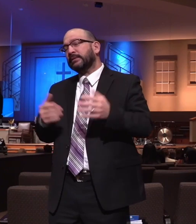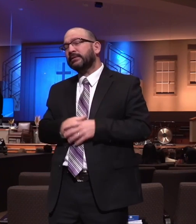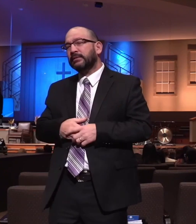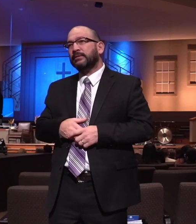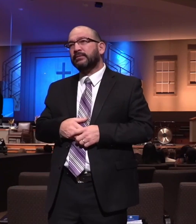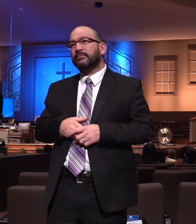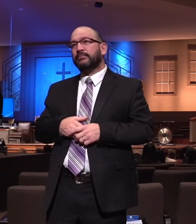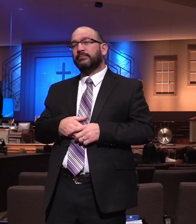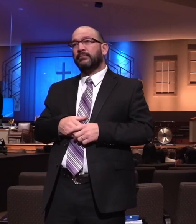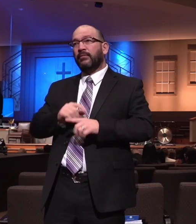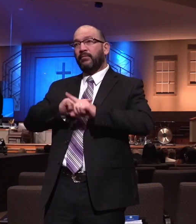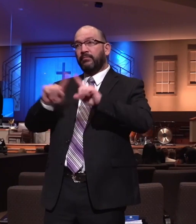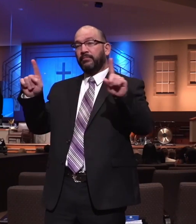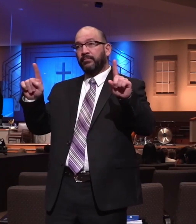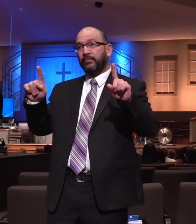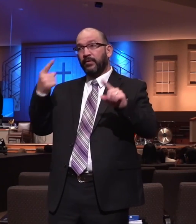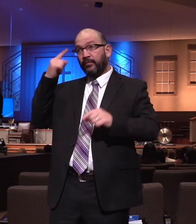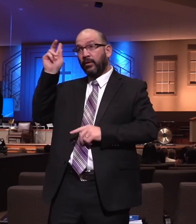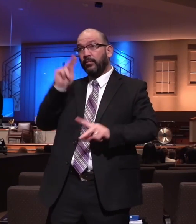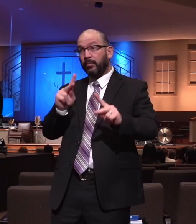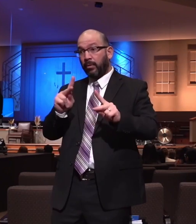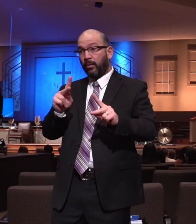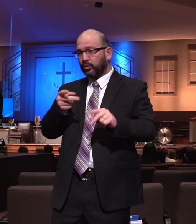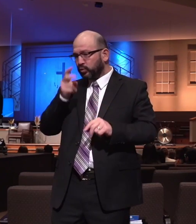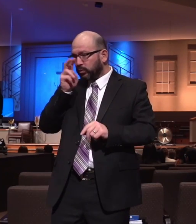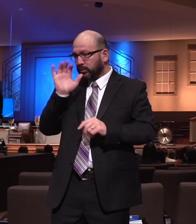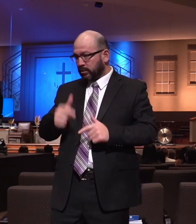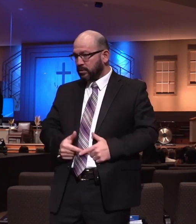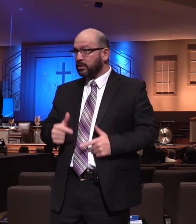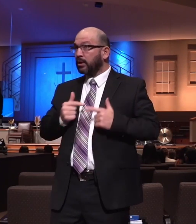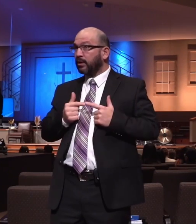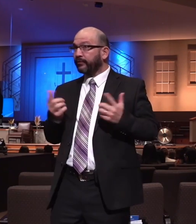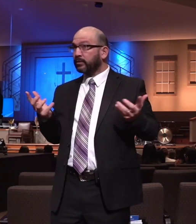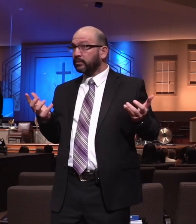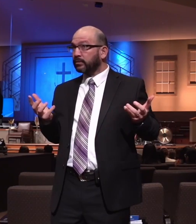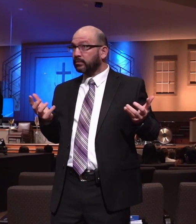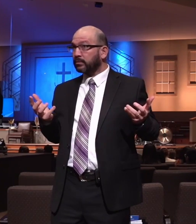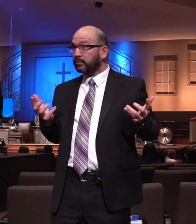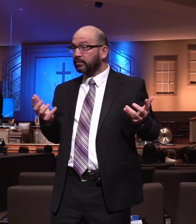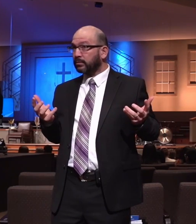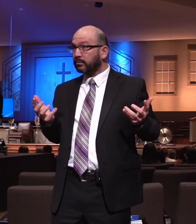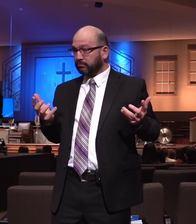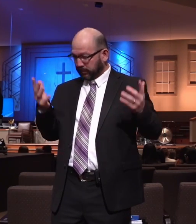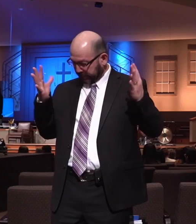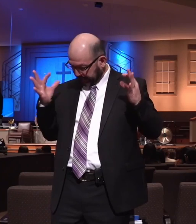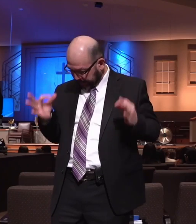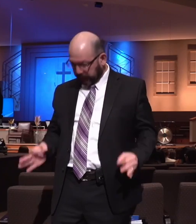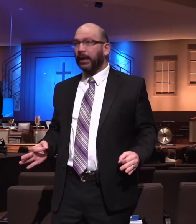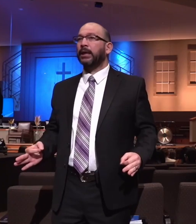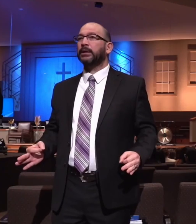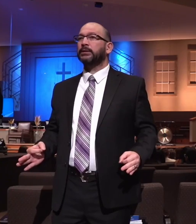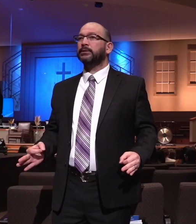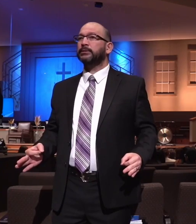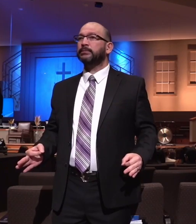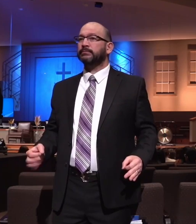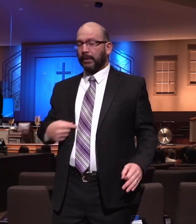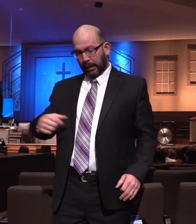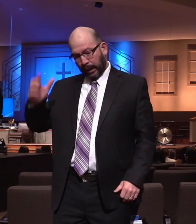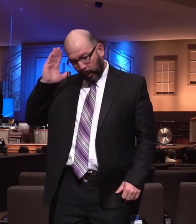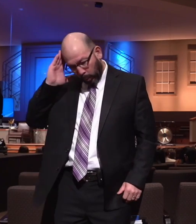But for those who make that a part of their life, it's something that they've decided. This is a decision. I'm going to